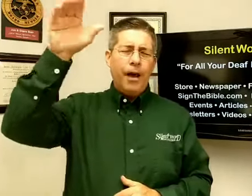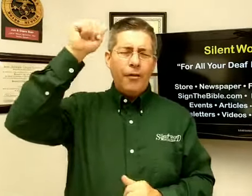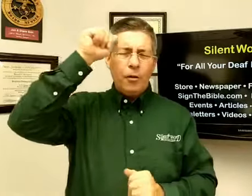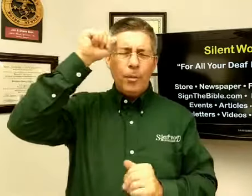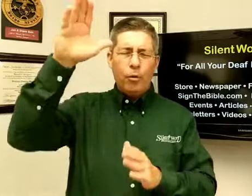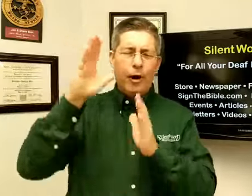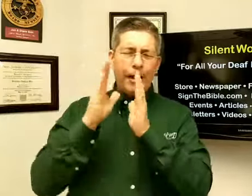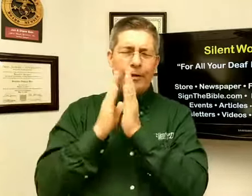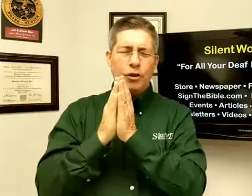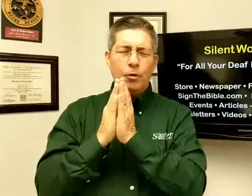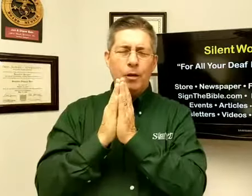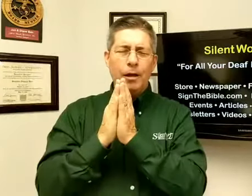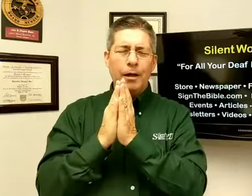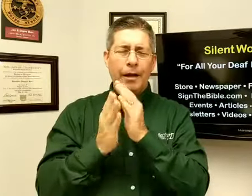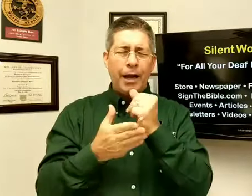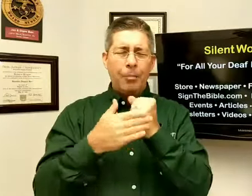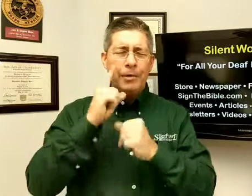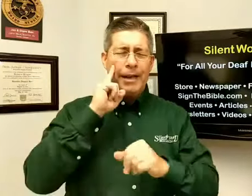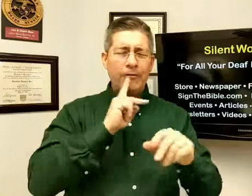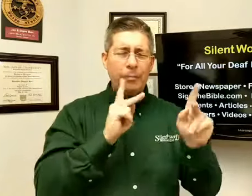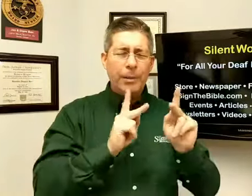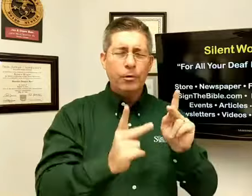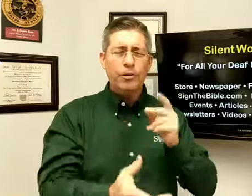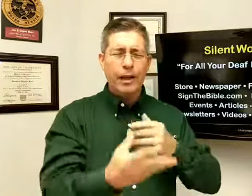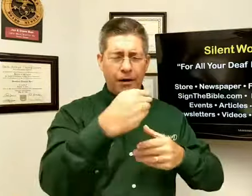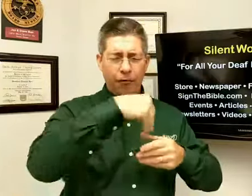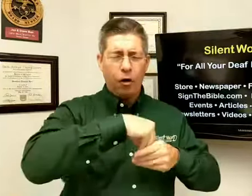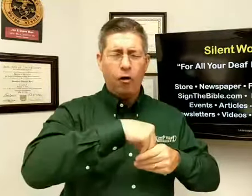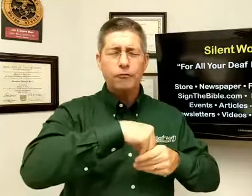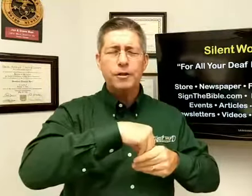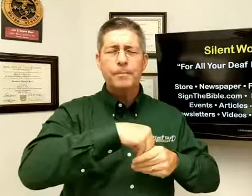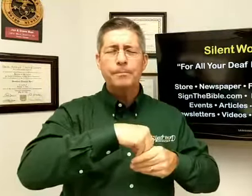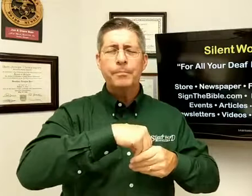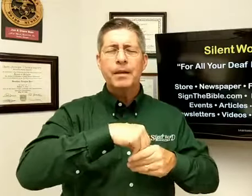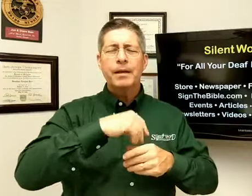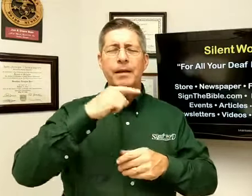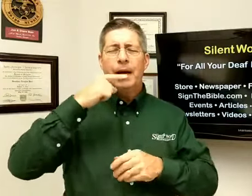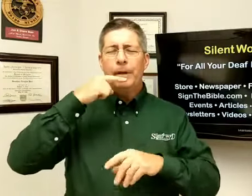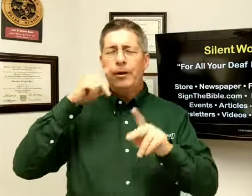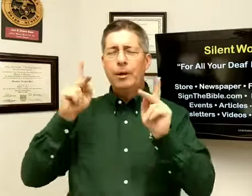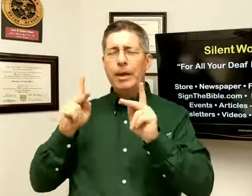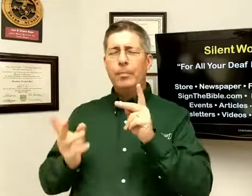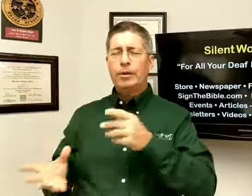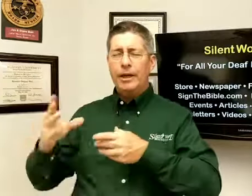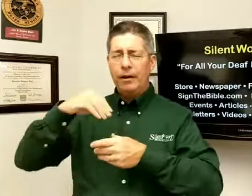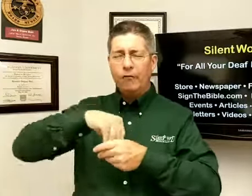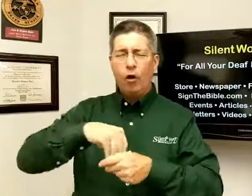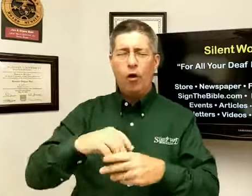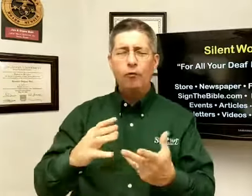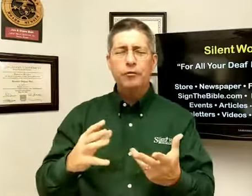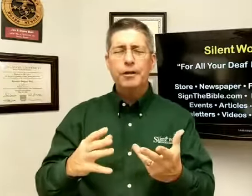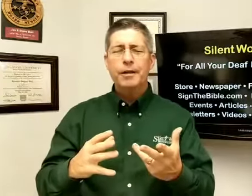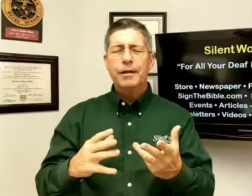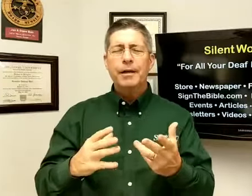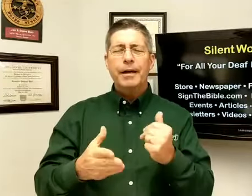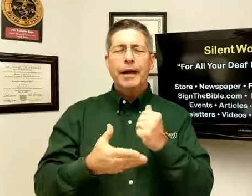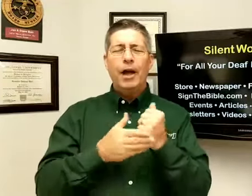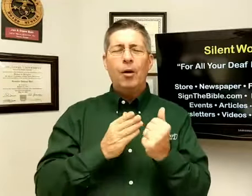Father, we pray that you will help deaf people to get involved. Help hearing people to get involved. Help